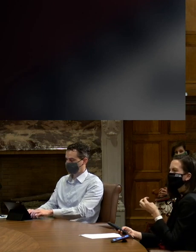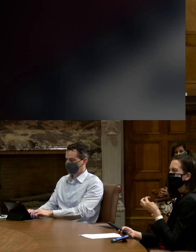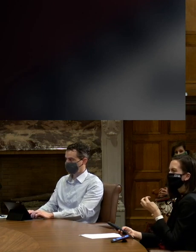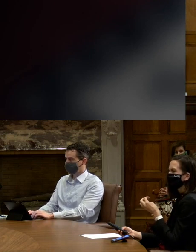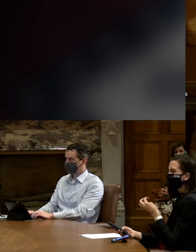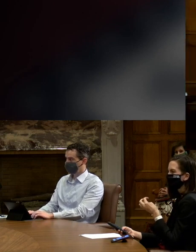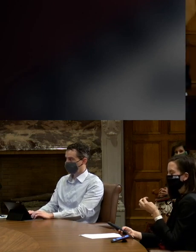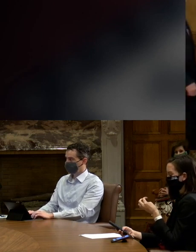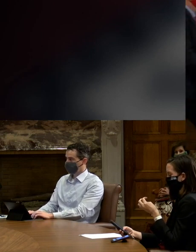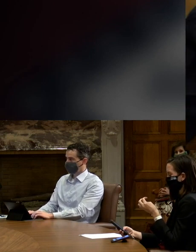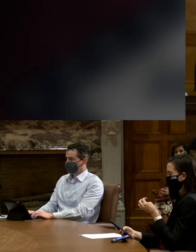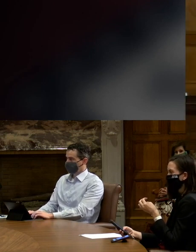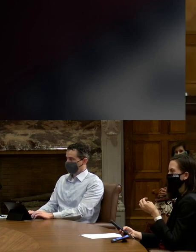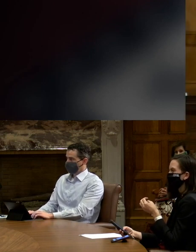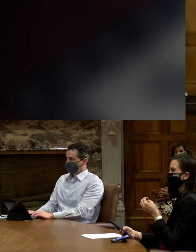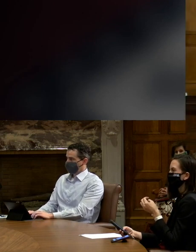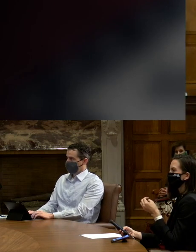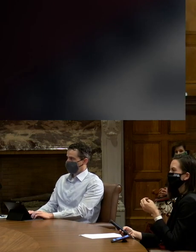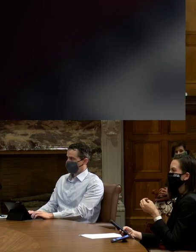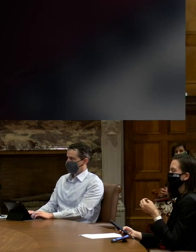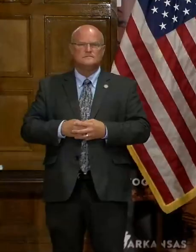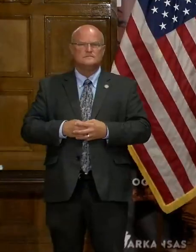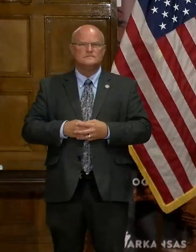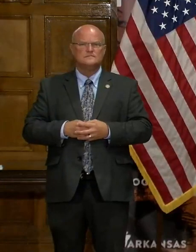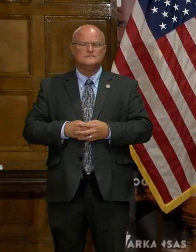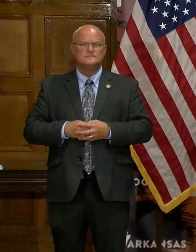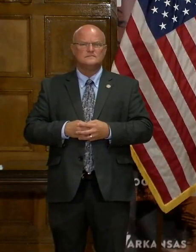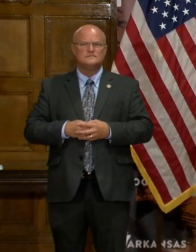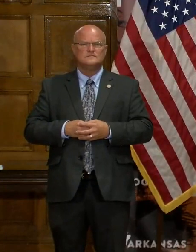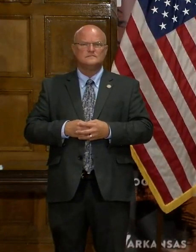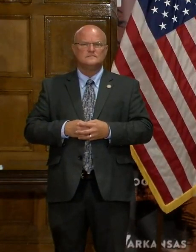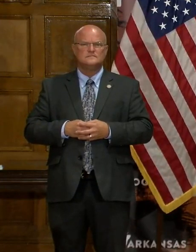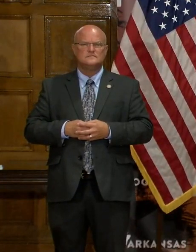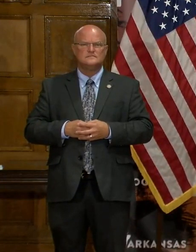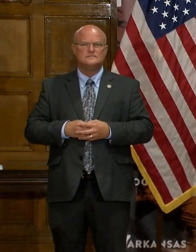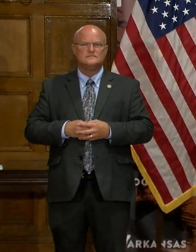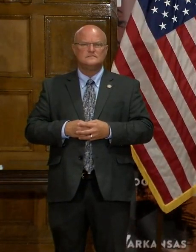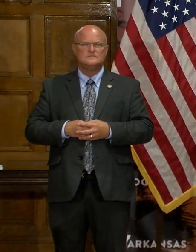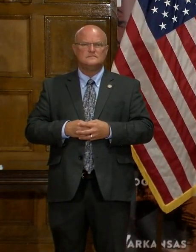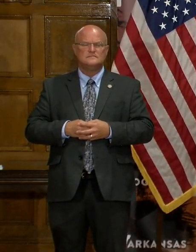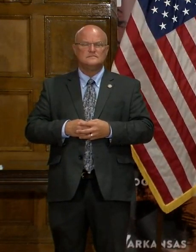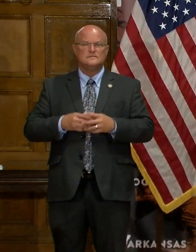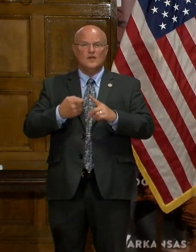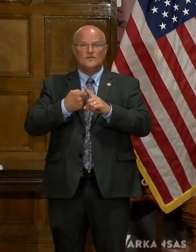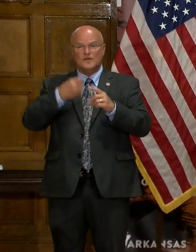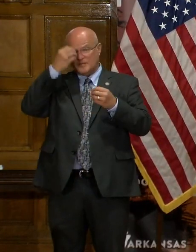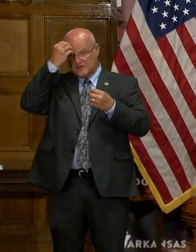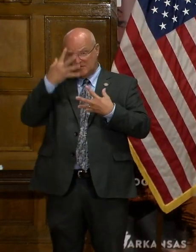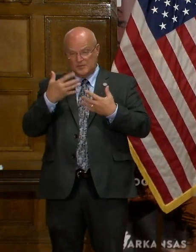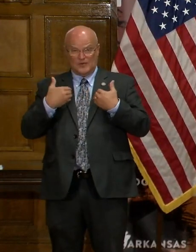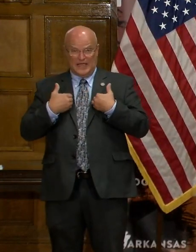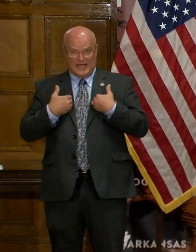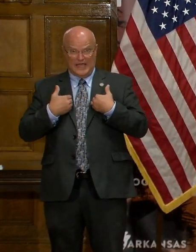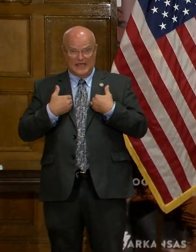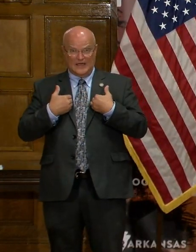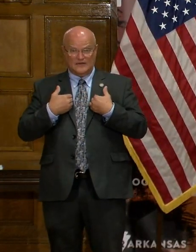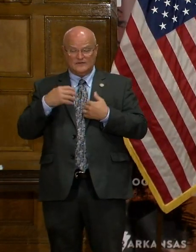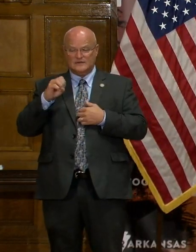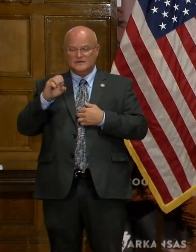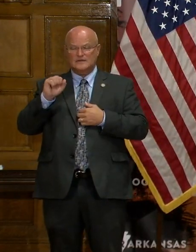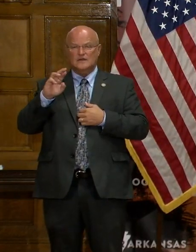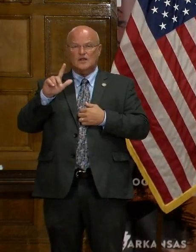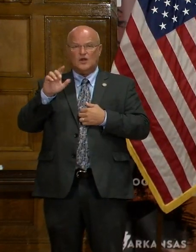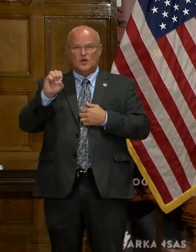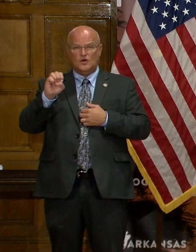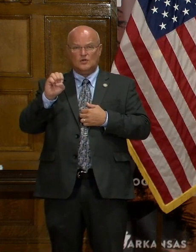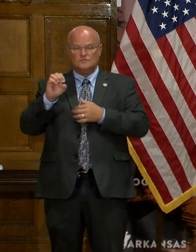from the information we have that appears to be